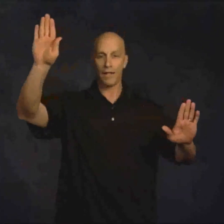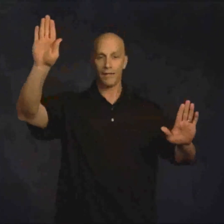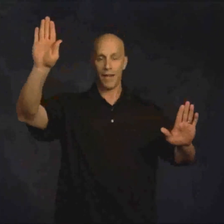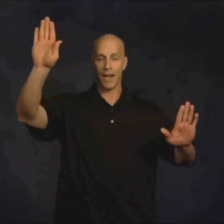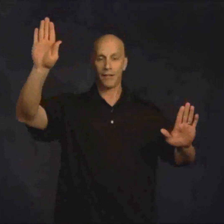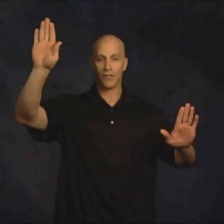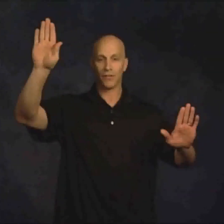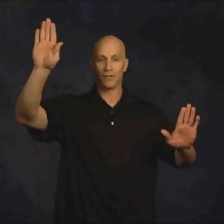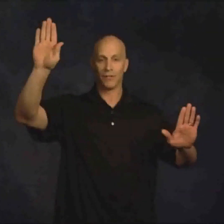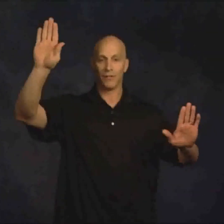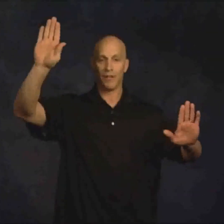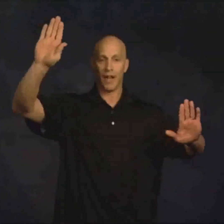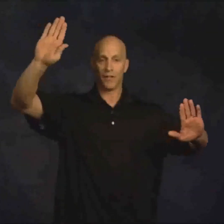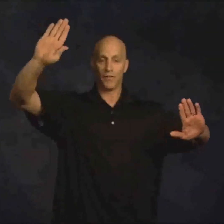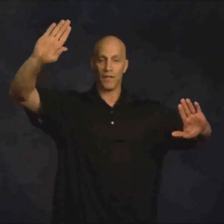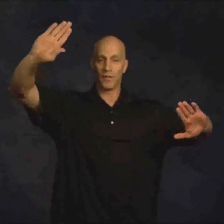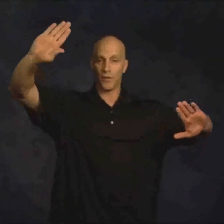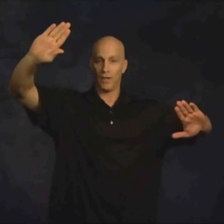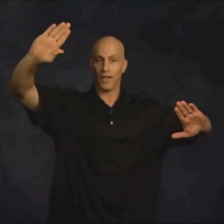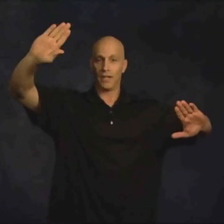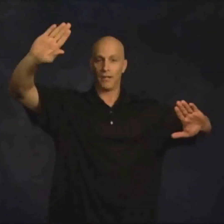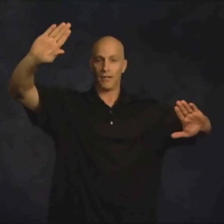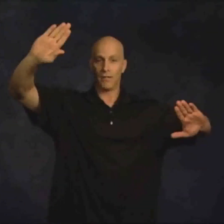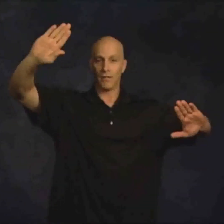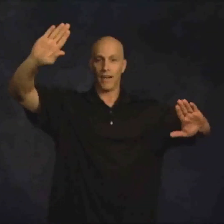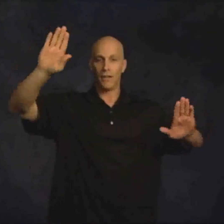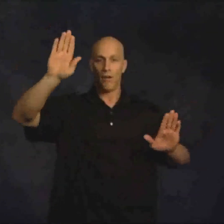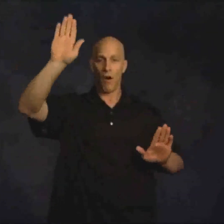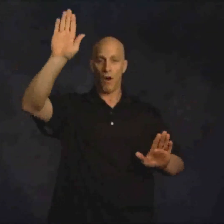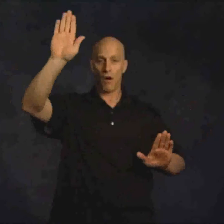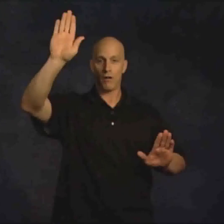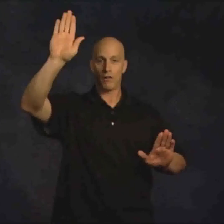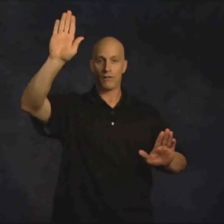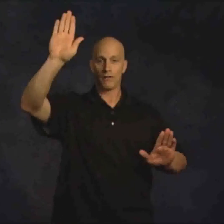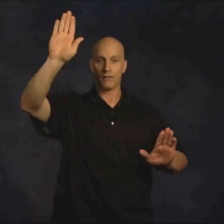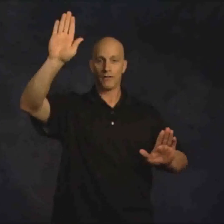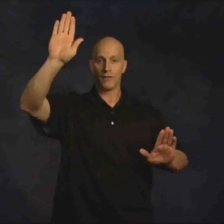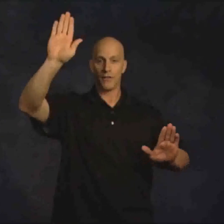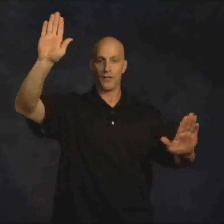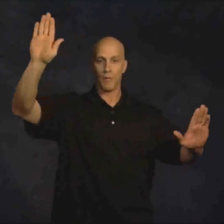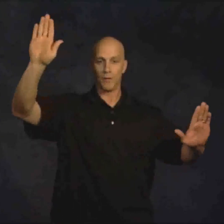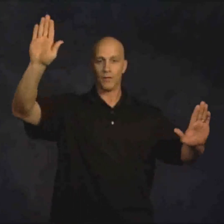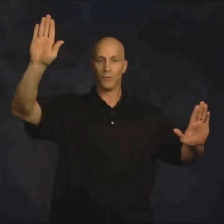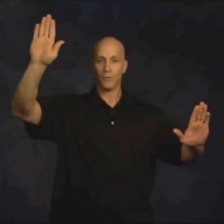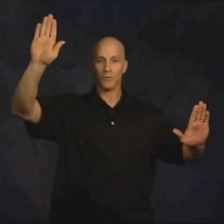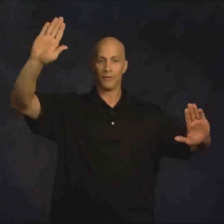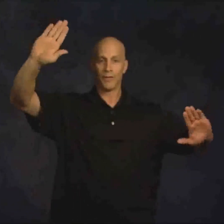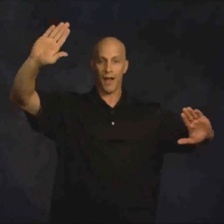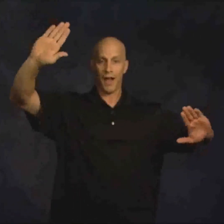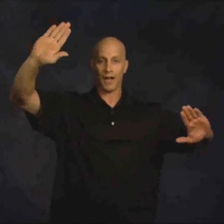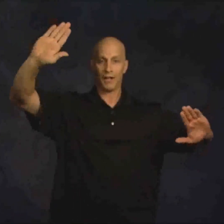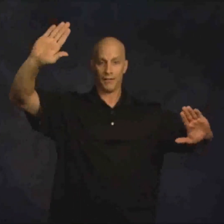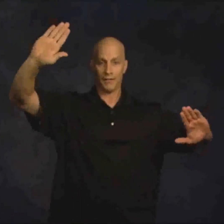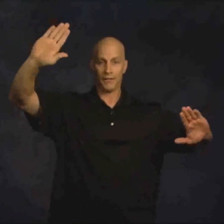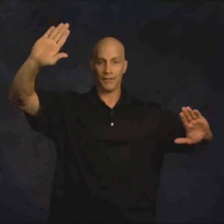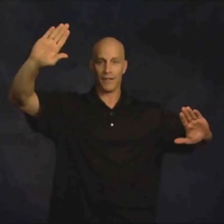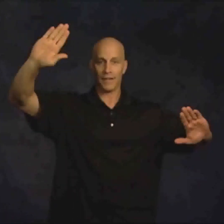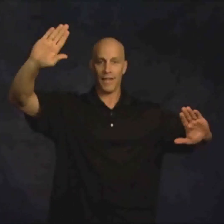stance and your feet are turned in, right? R-W-I. Got that?